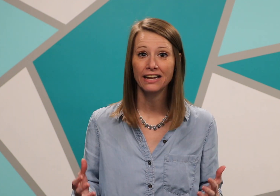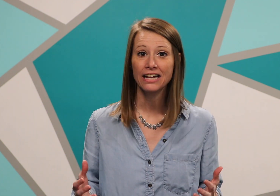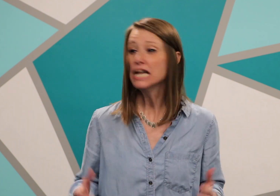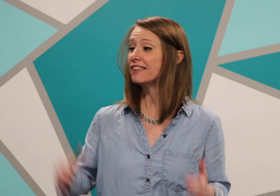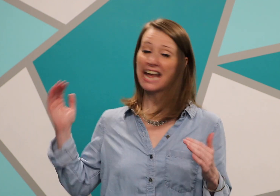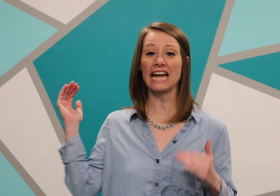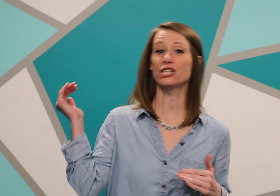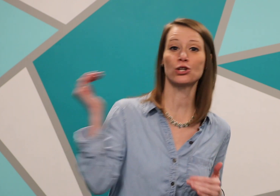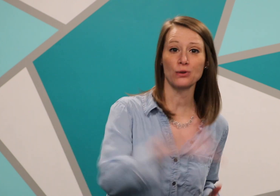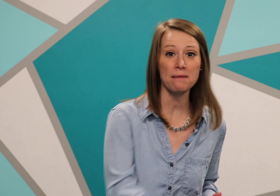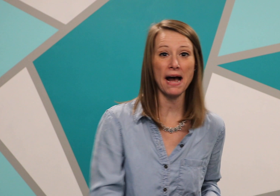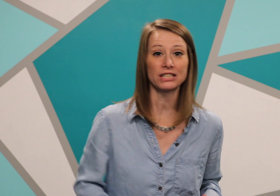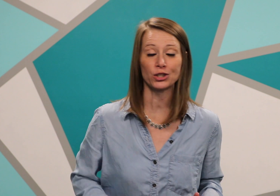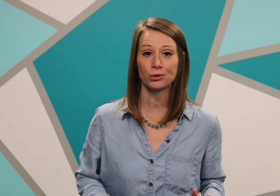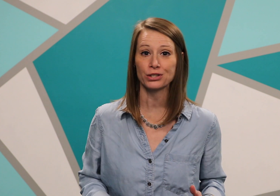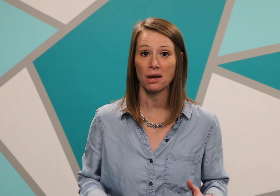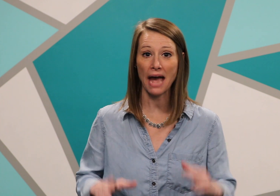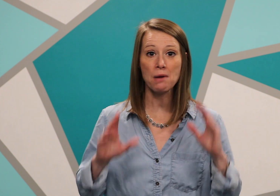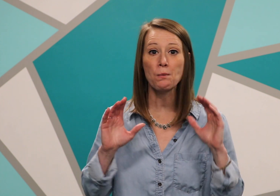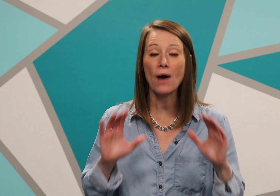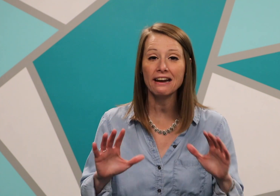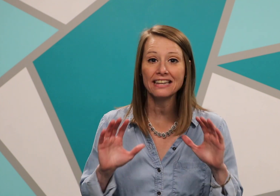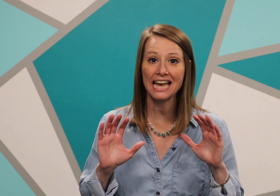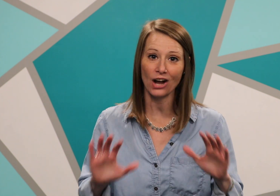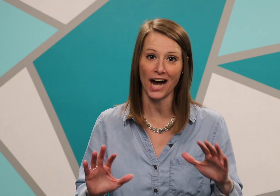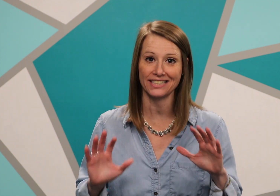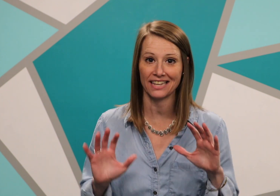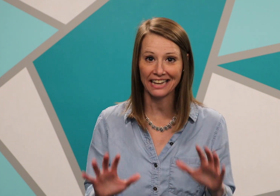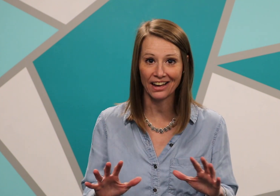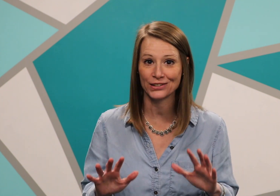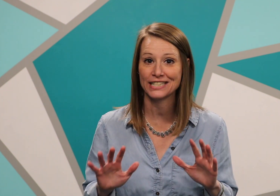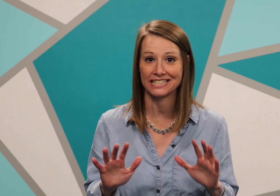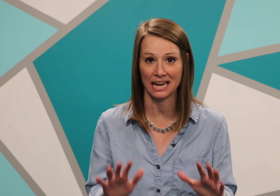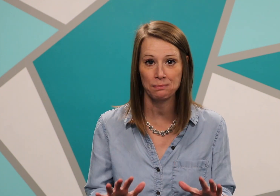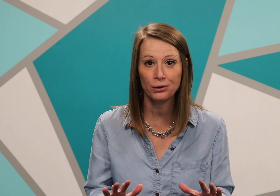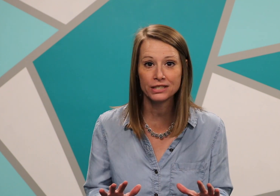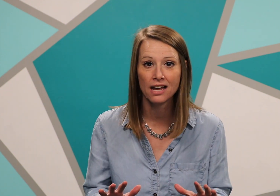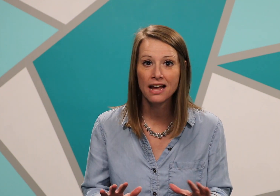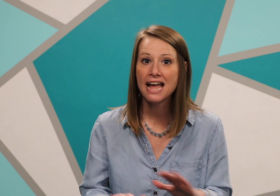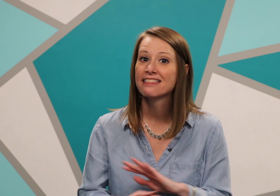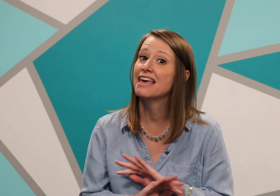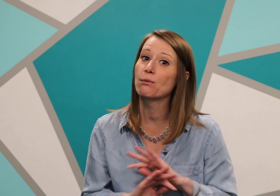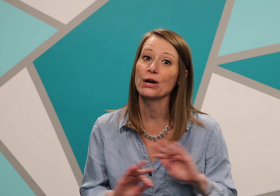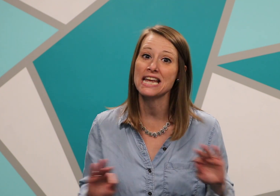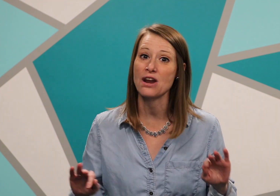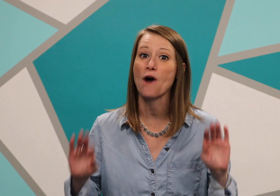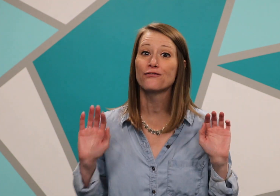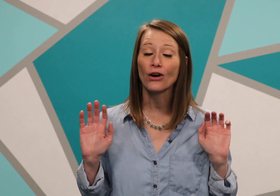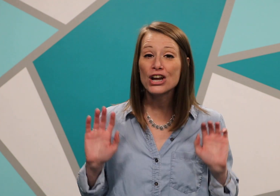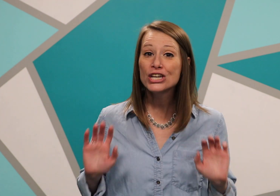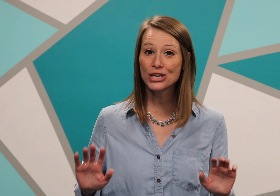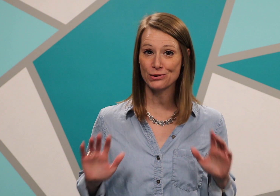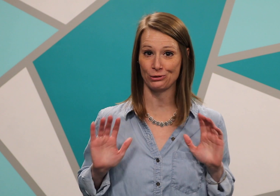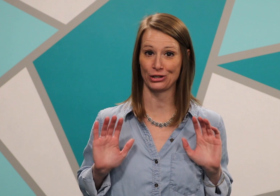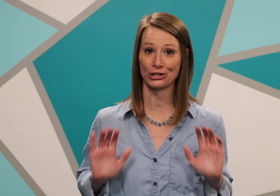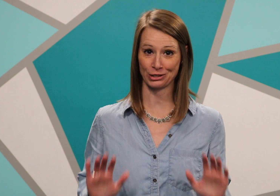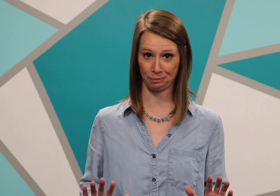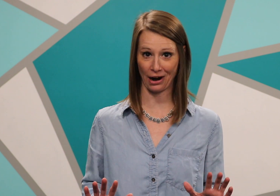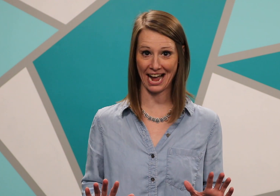They headed straight back to Jerusalem and when they got to the other disciples, they were in for a huge surprise.